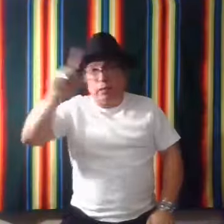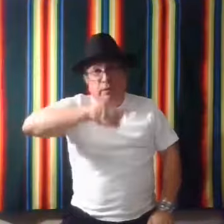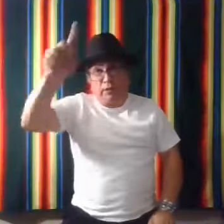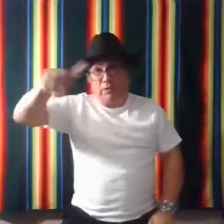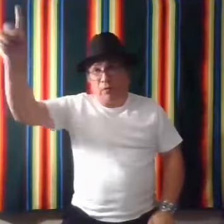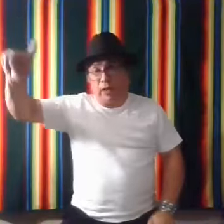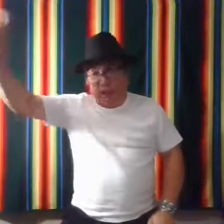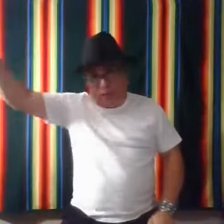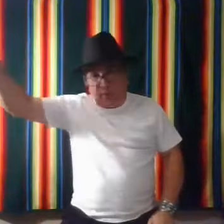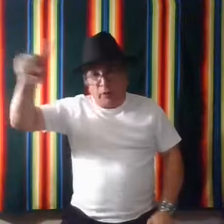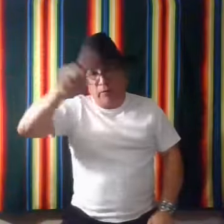This is for lightning. Okay.